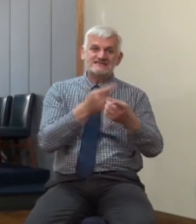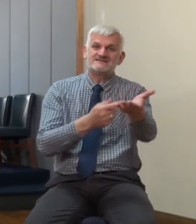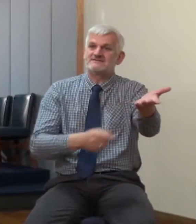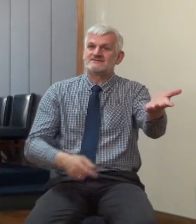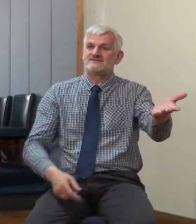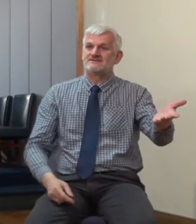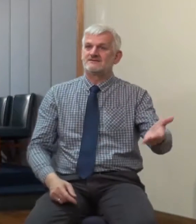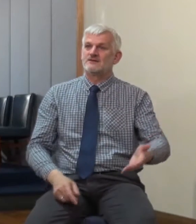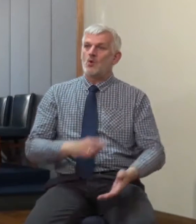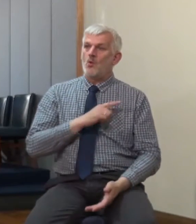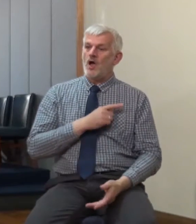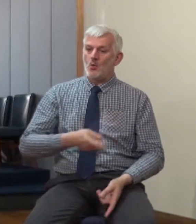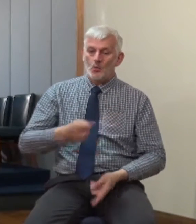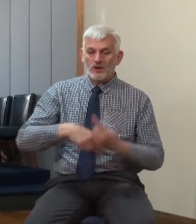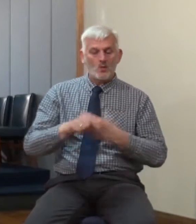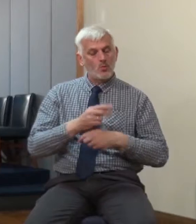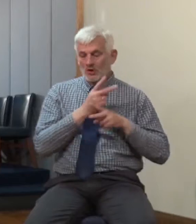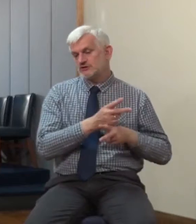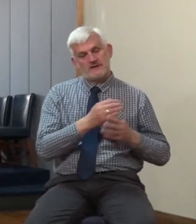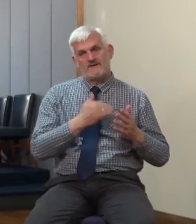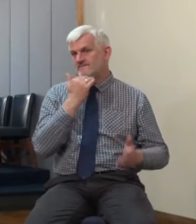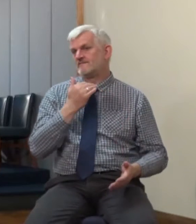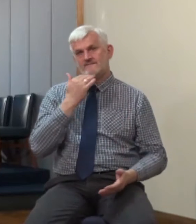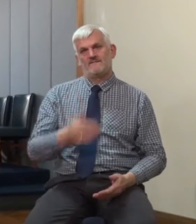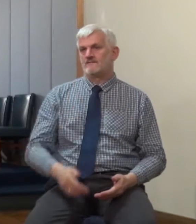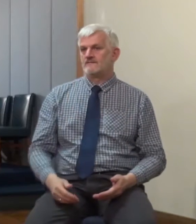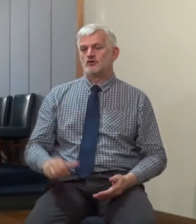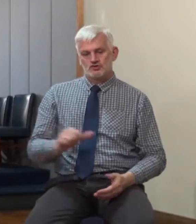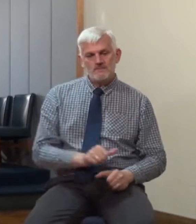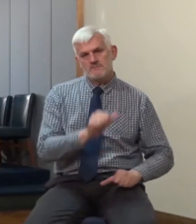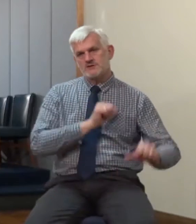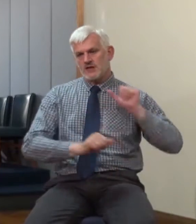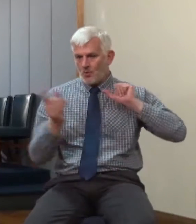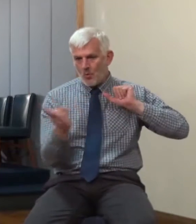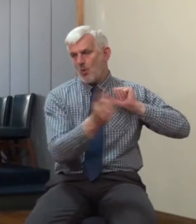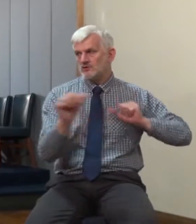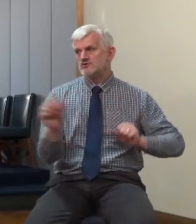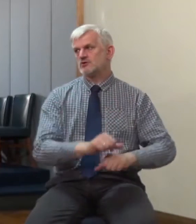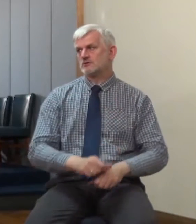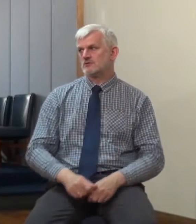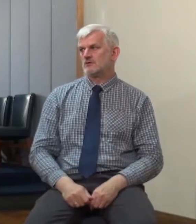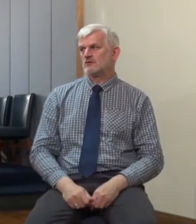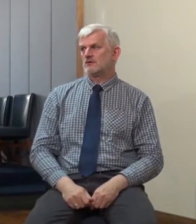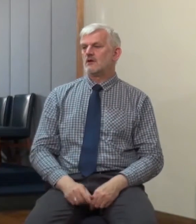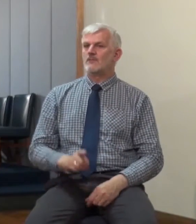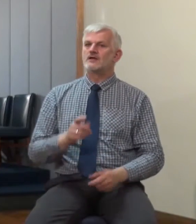Lord puts it in a form that the apostles of the future will never forget in this